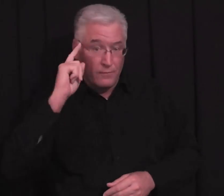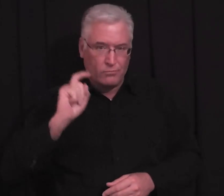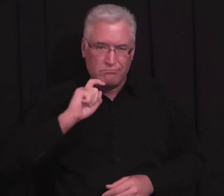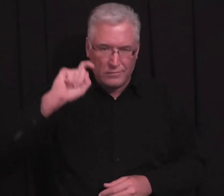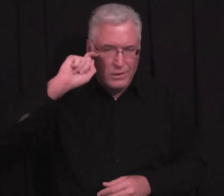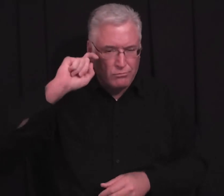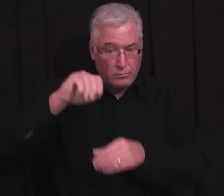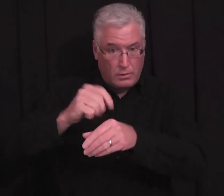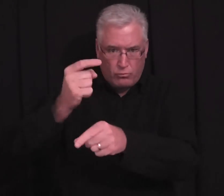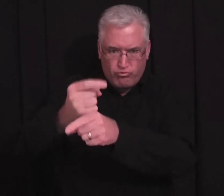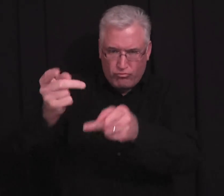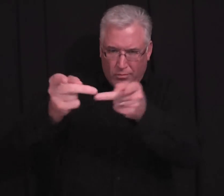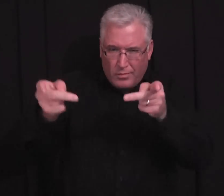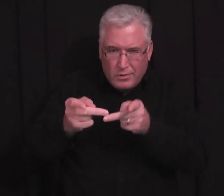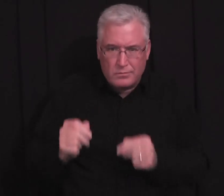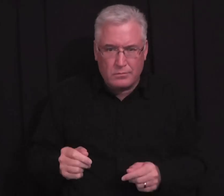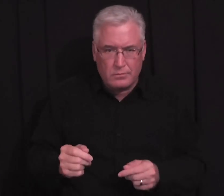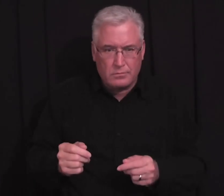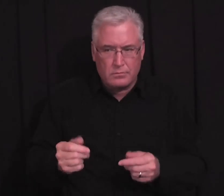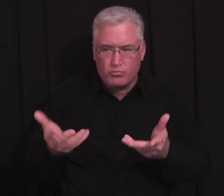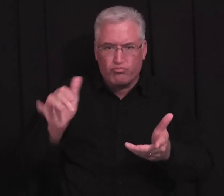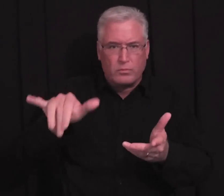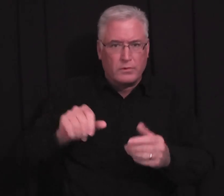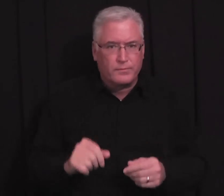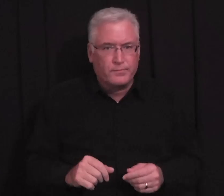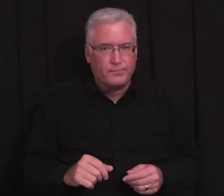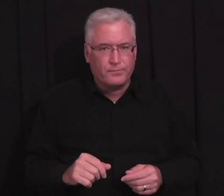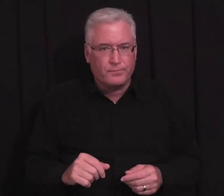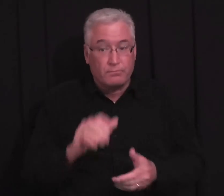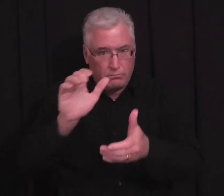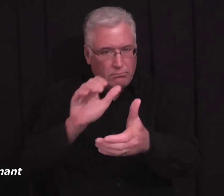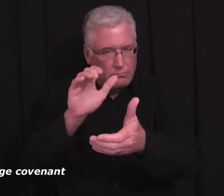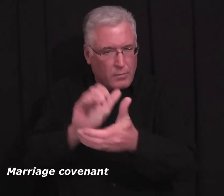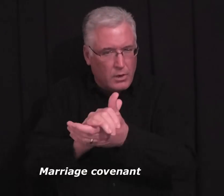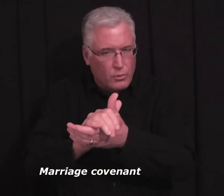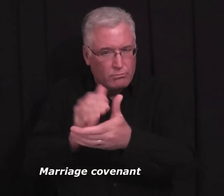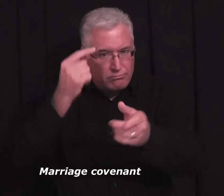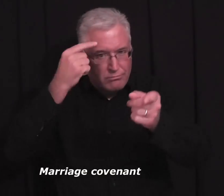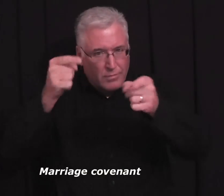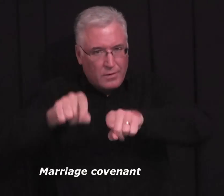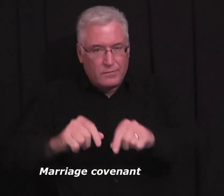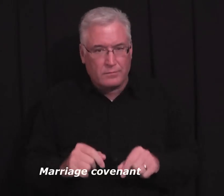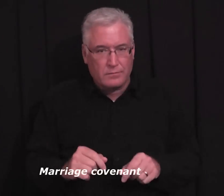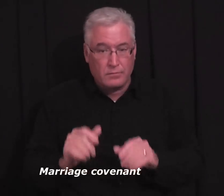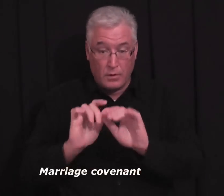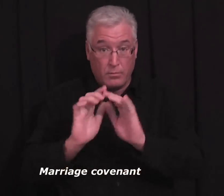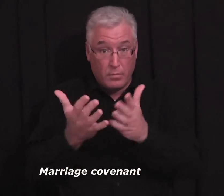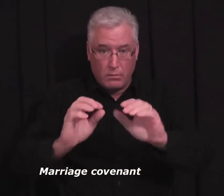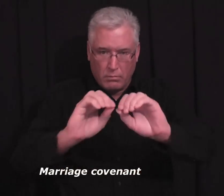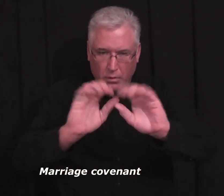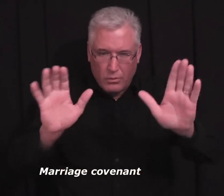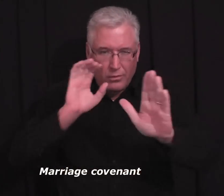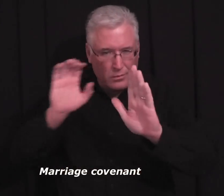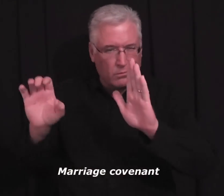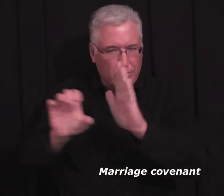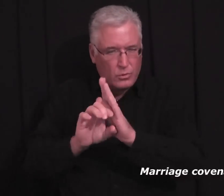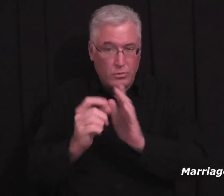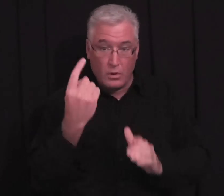this holy command, you know, that there would be sex in one place. Where is that? Well, it's within the marriage covenant, and